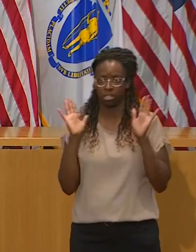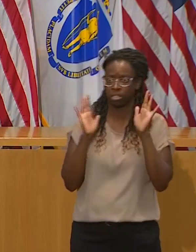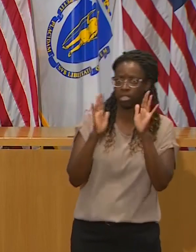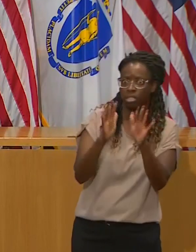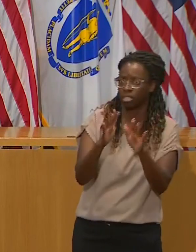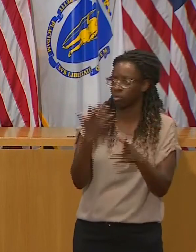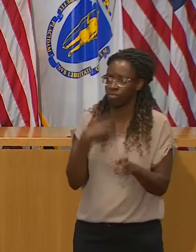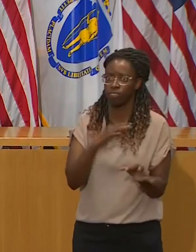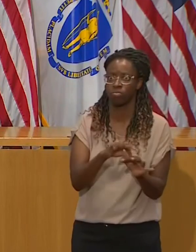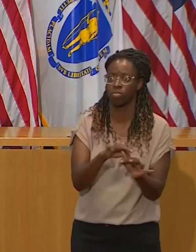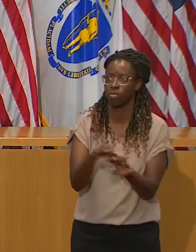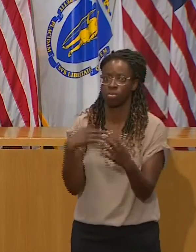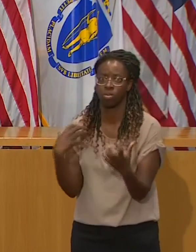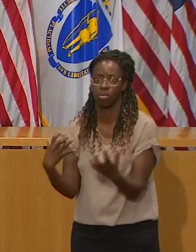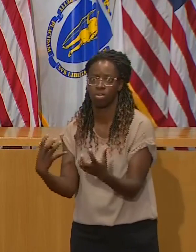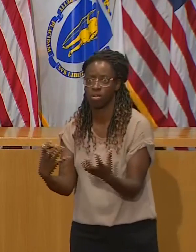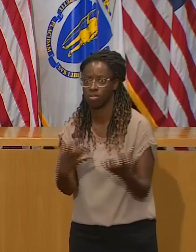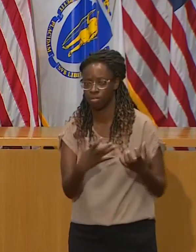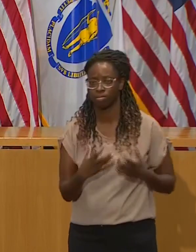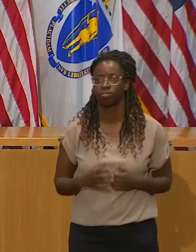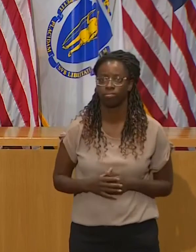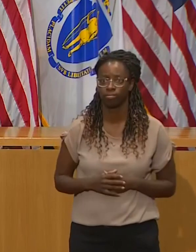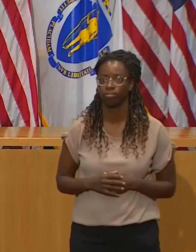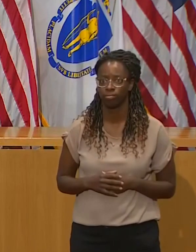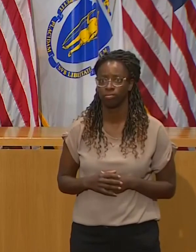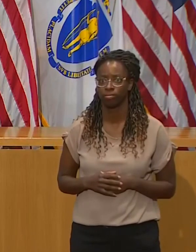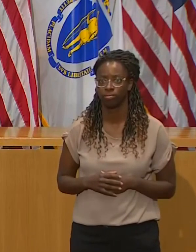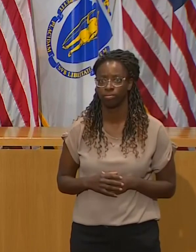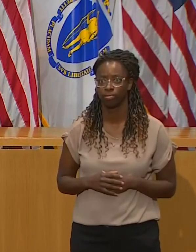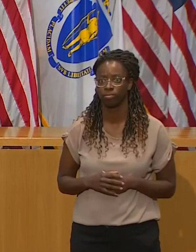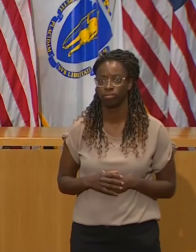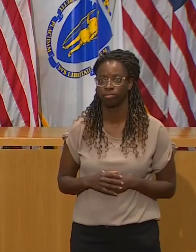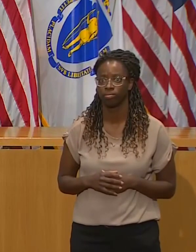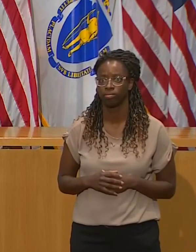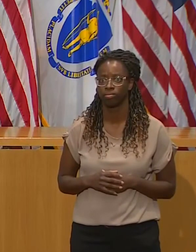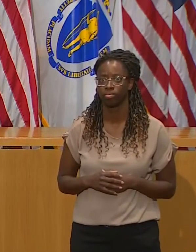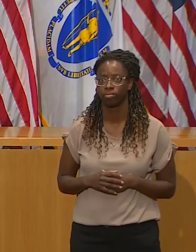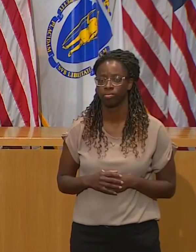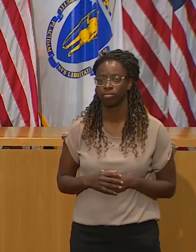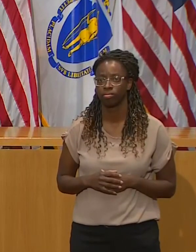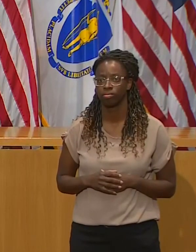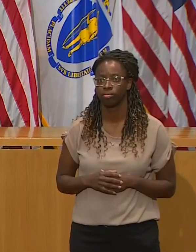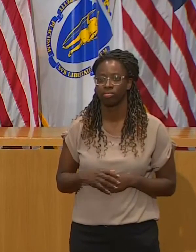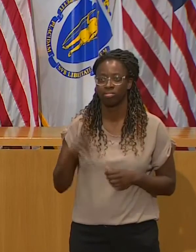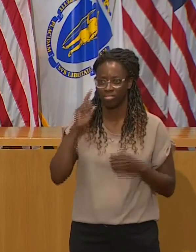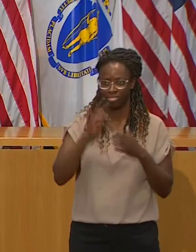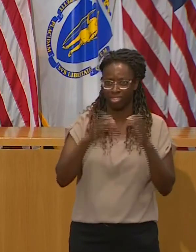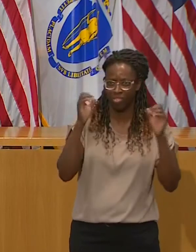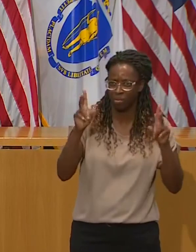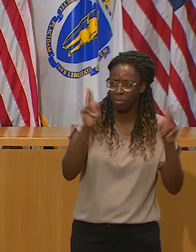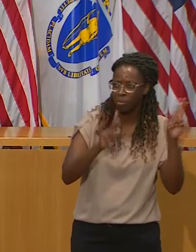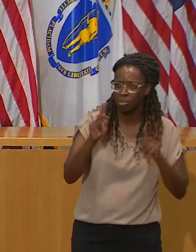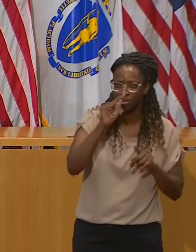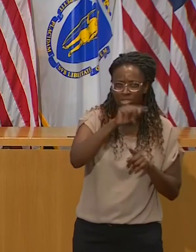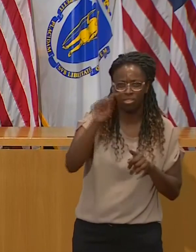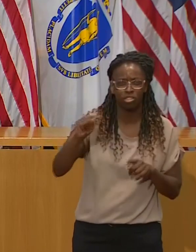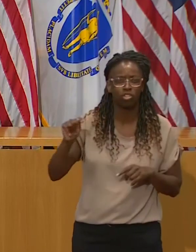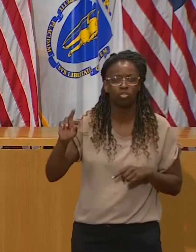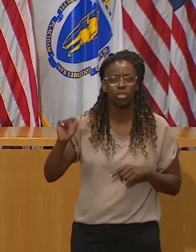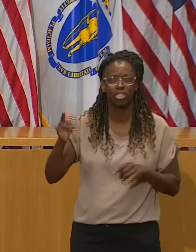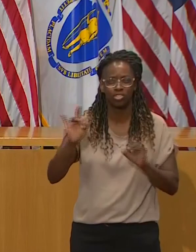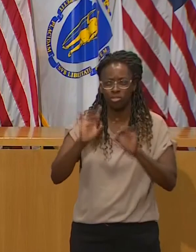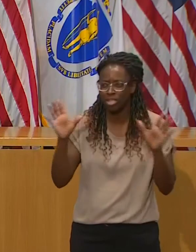series of really awful, terrible tragedies involving law